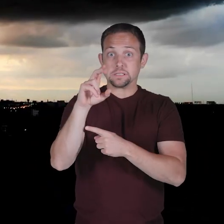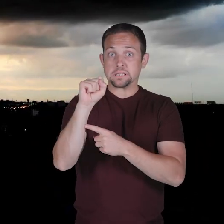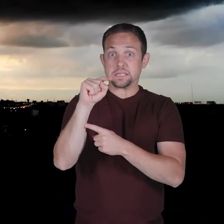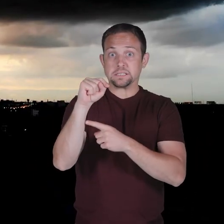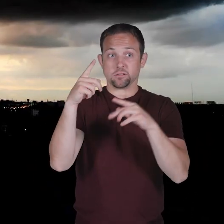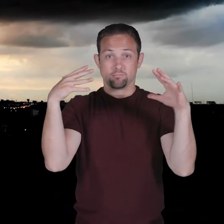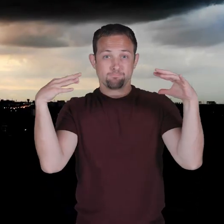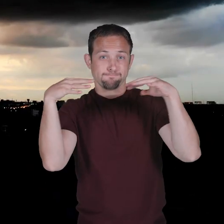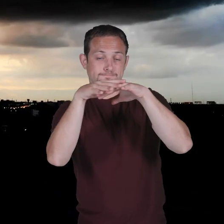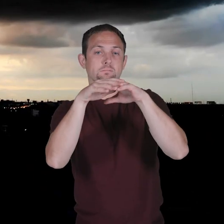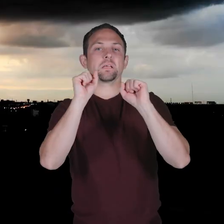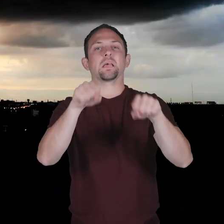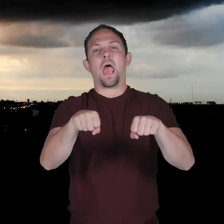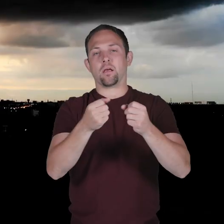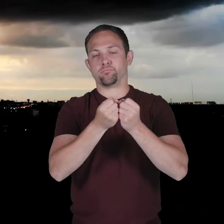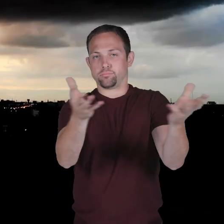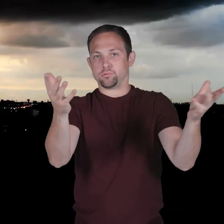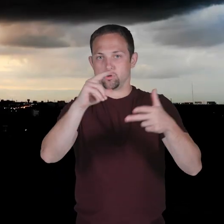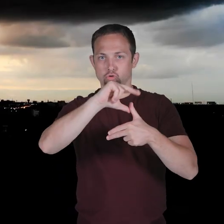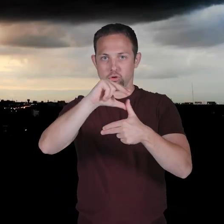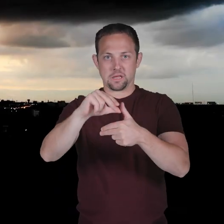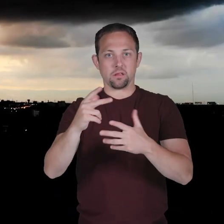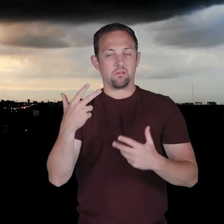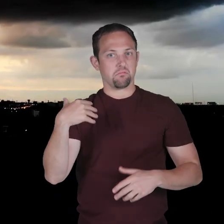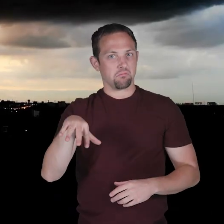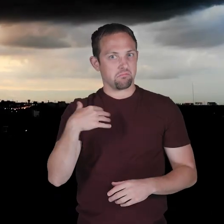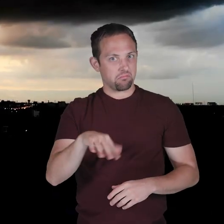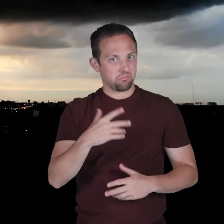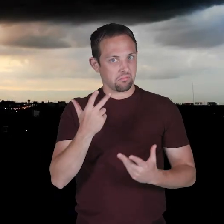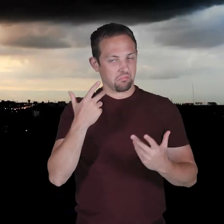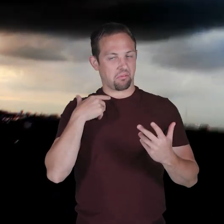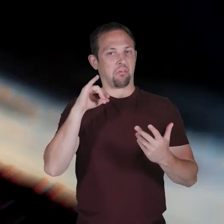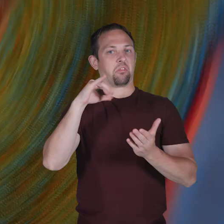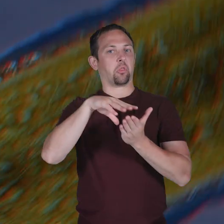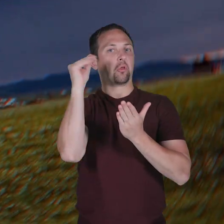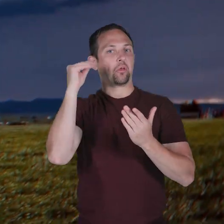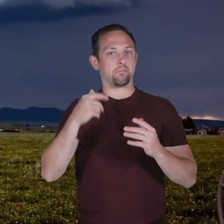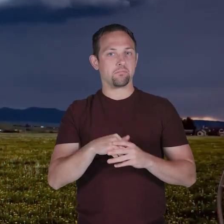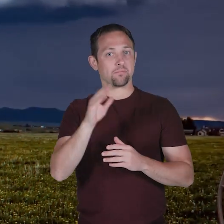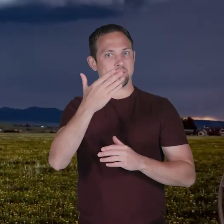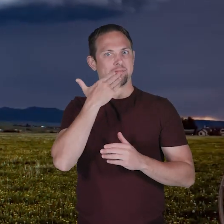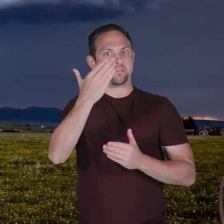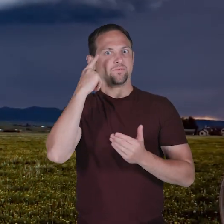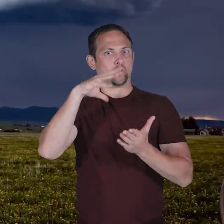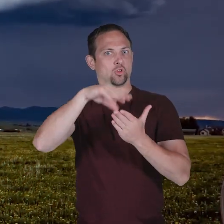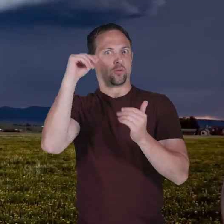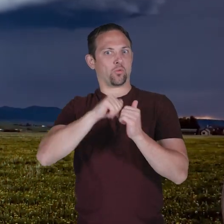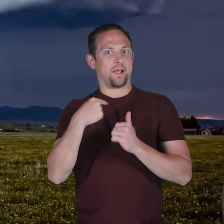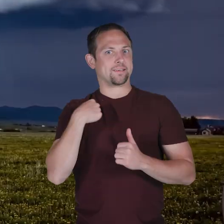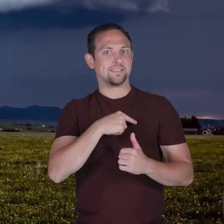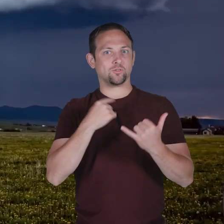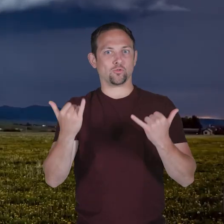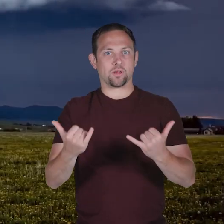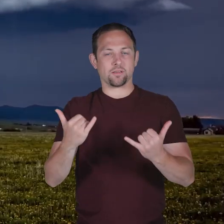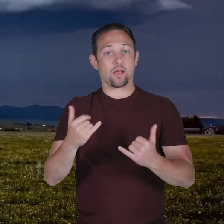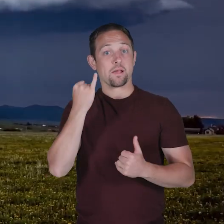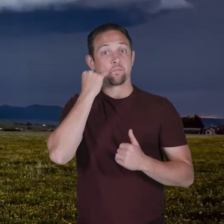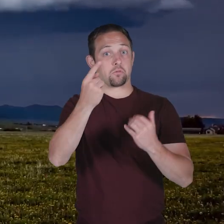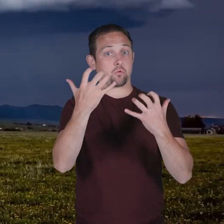break up a hurricane. Wow, who knew? Thanks for learning with us today. If you want to test your